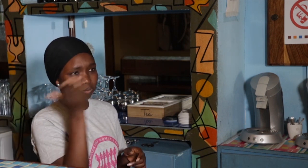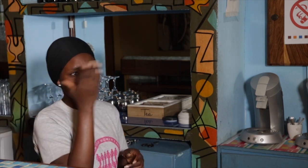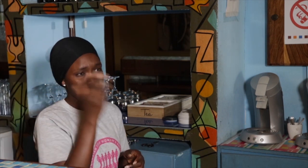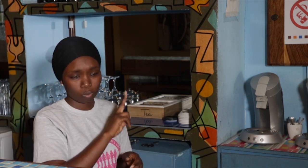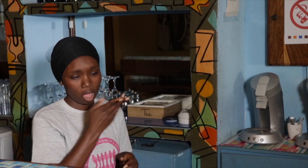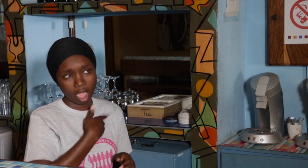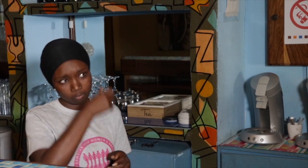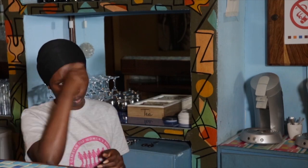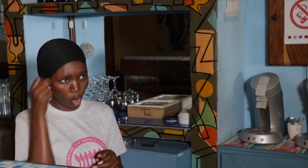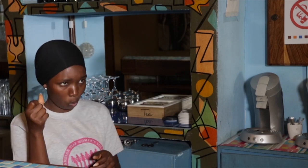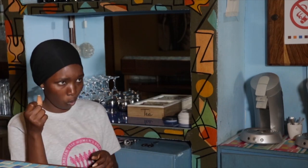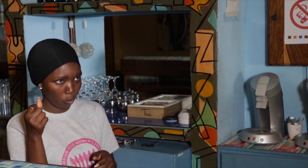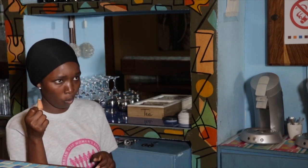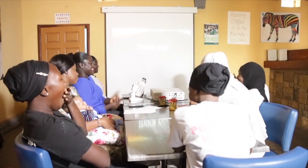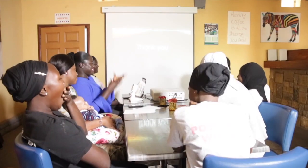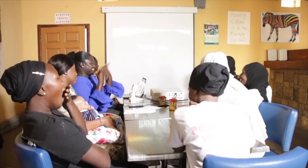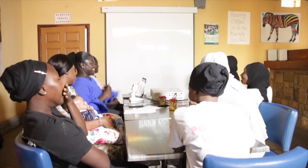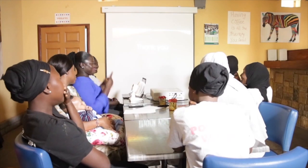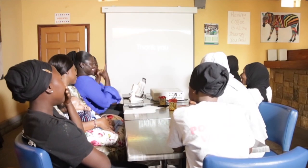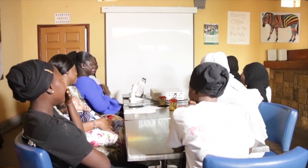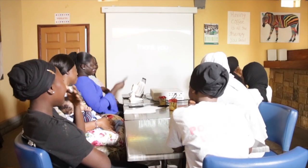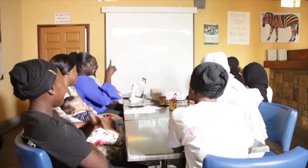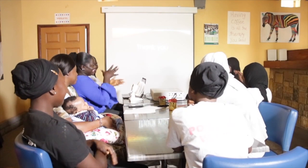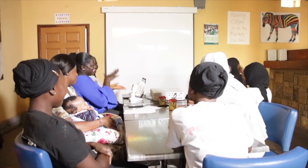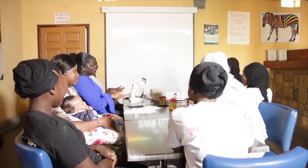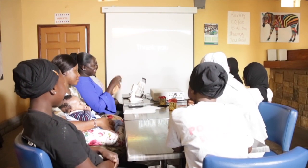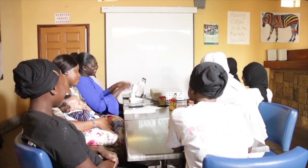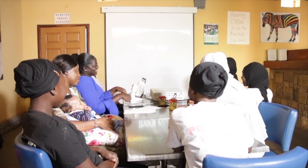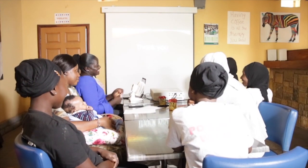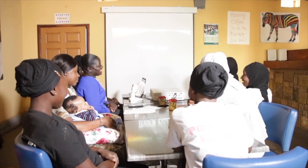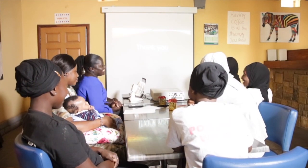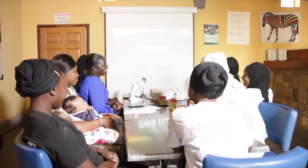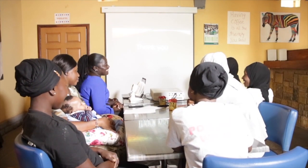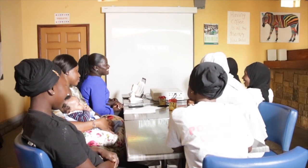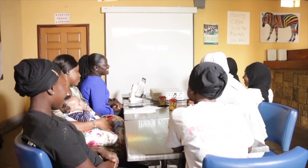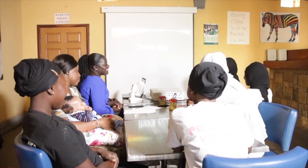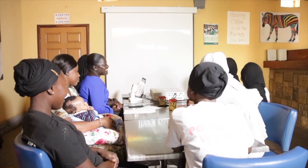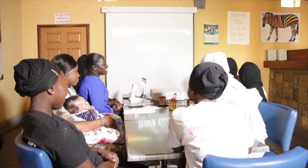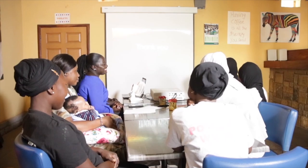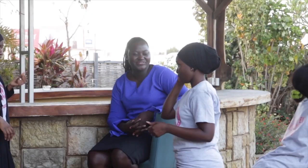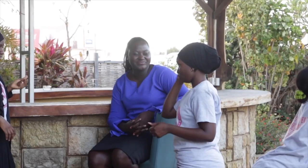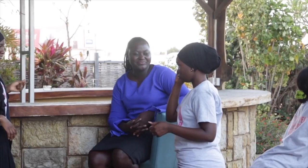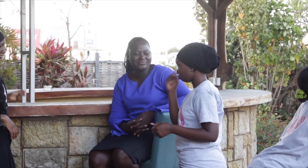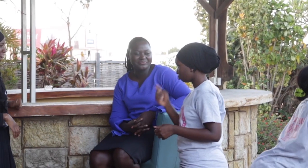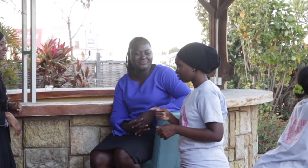on the good side, they support me. If I'm happy, they support me. I do things together with them. And I learned a lot